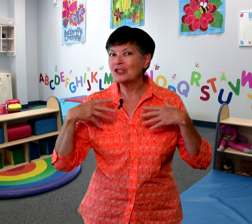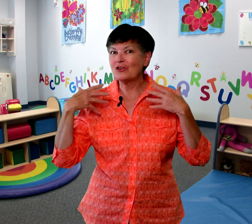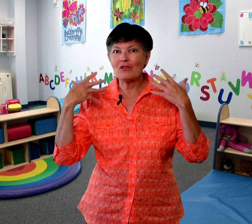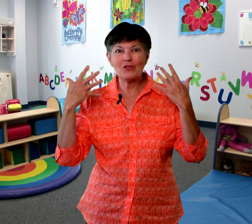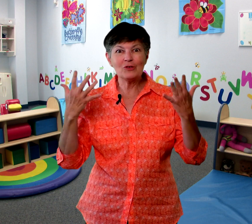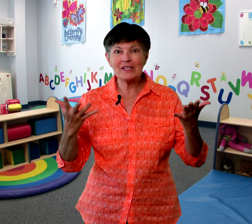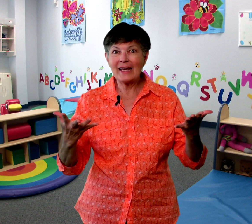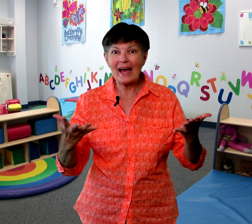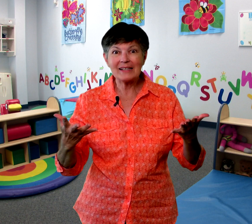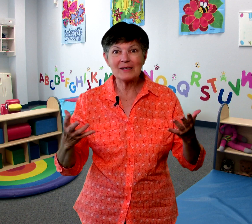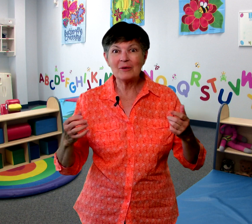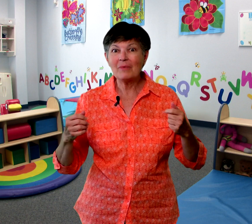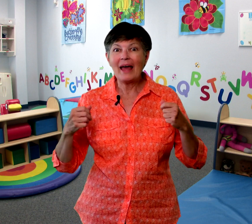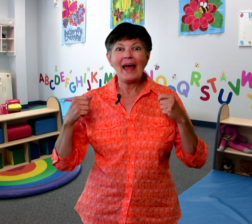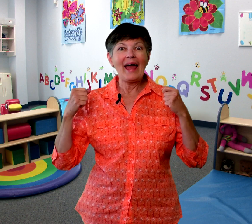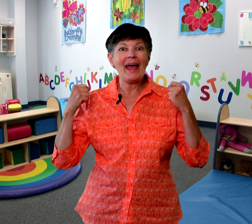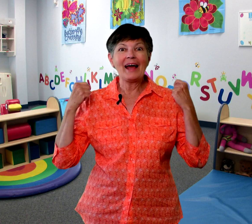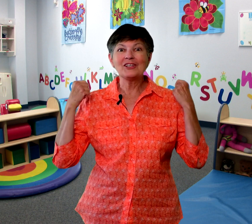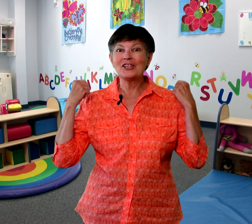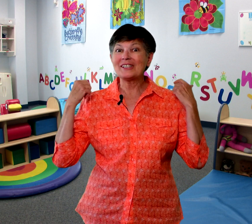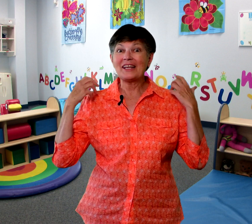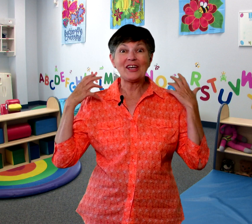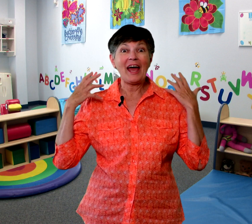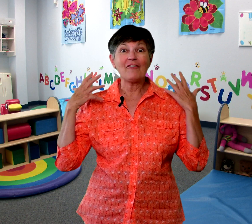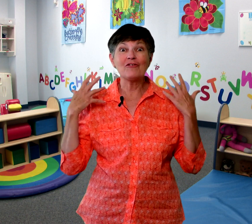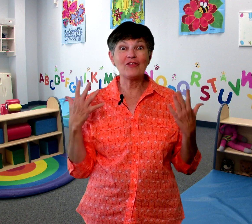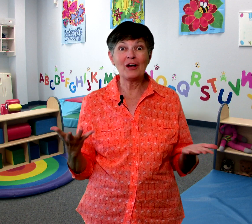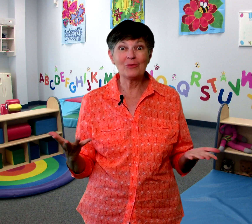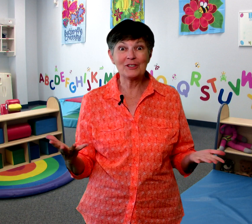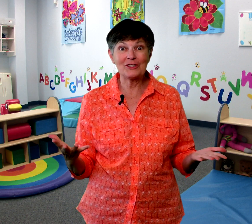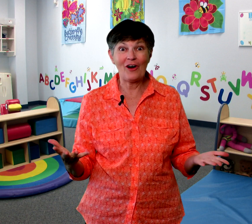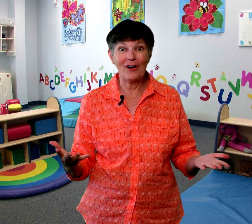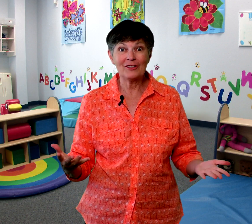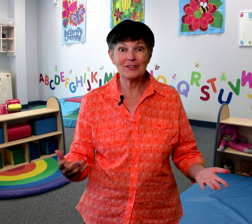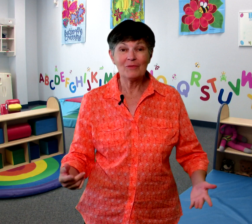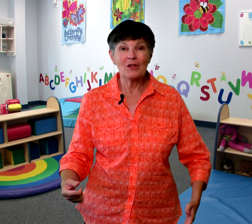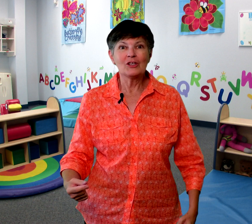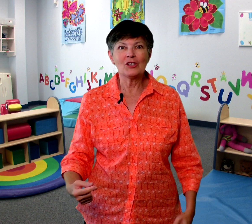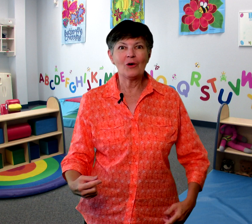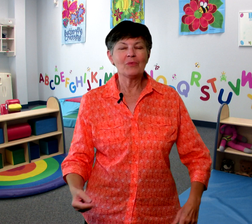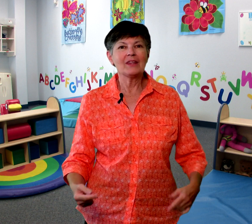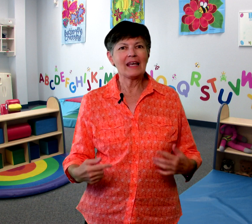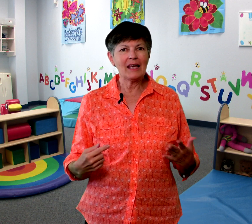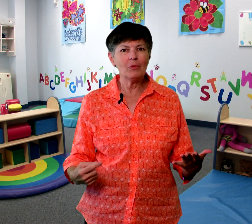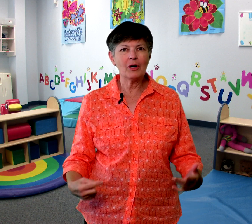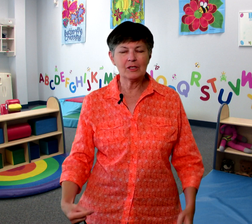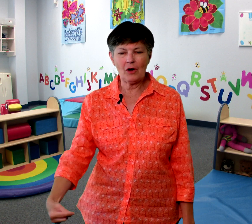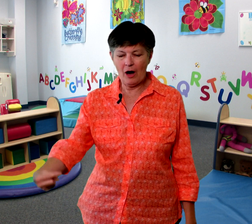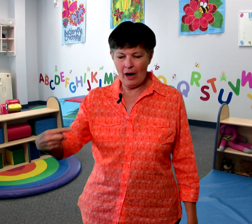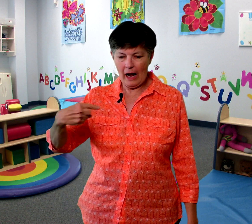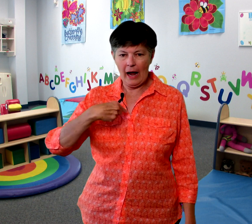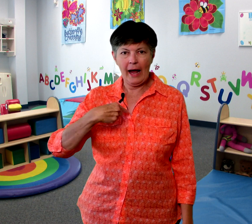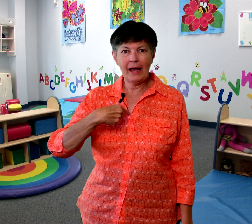your enthusiasm and just to have fun with songs so the key words are I